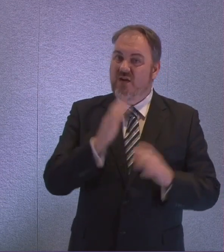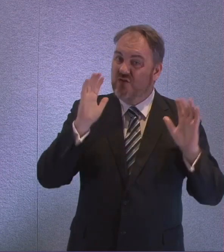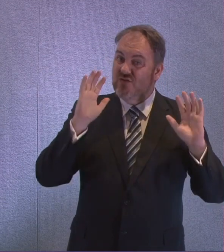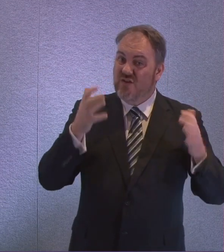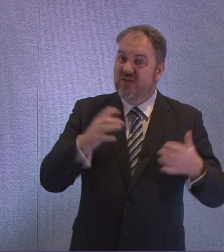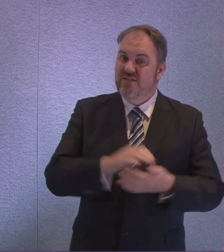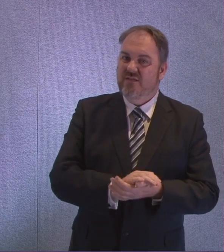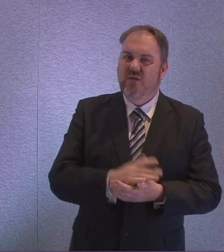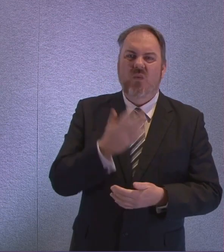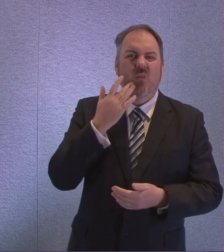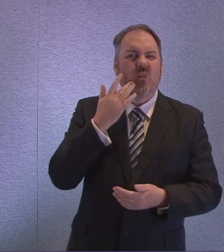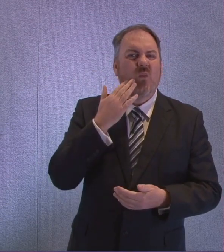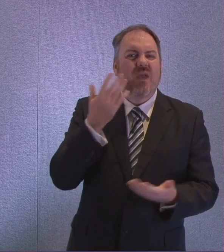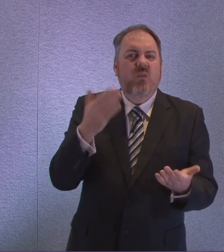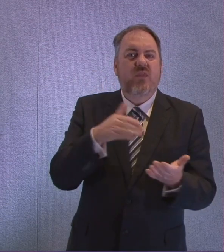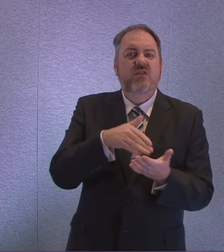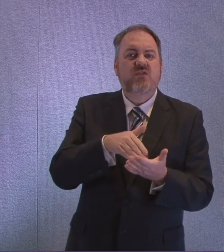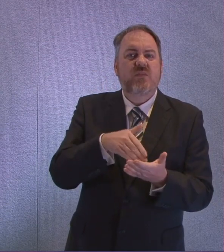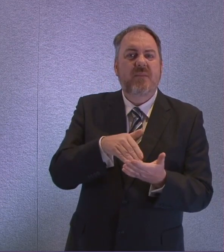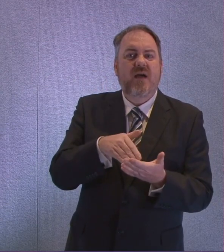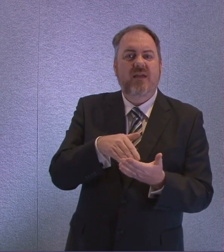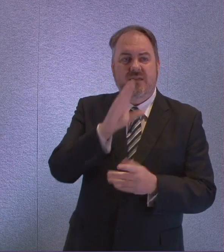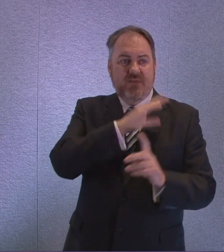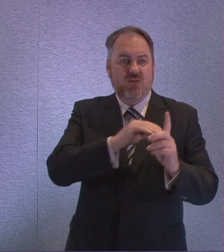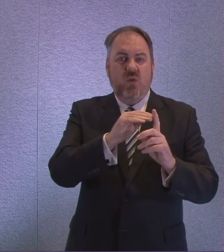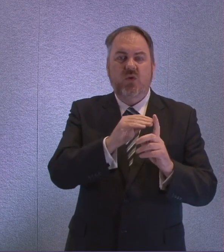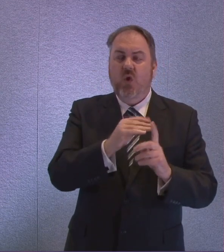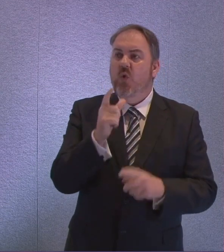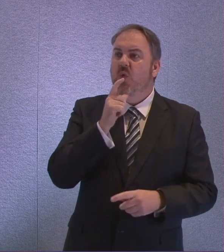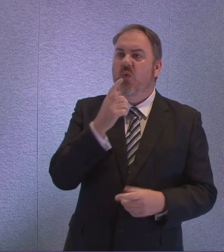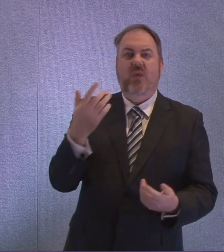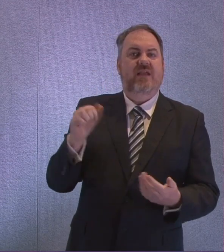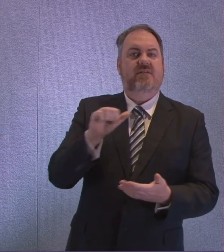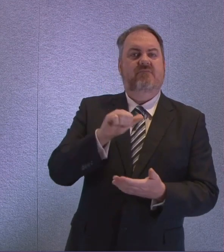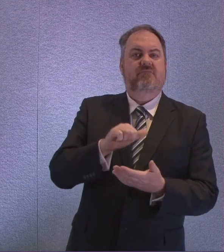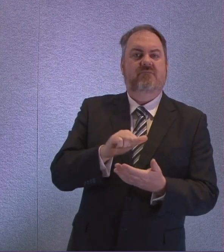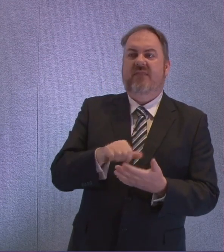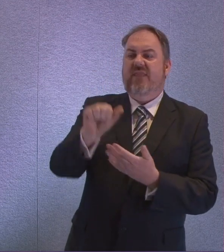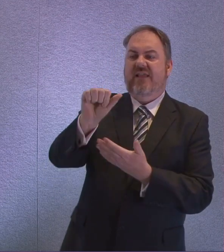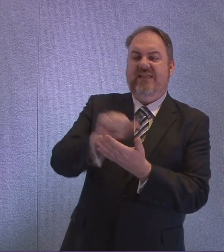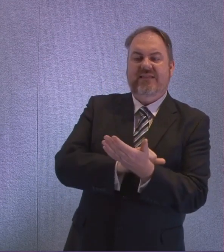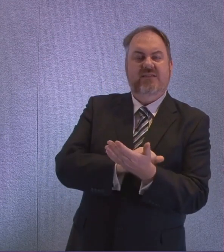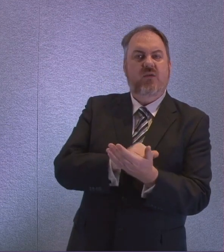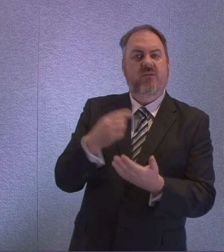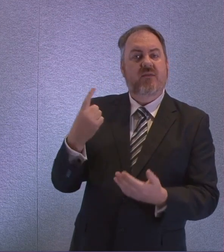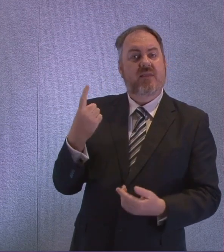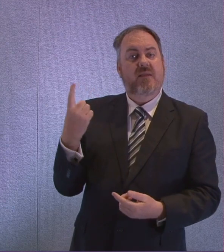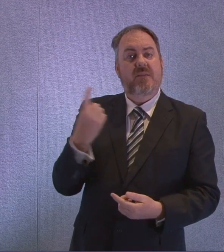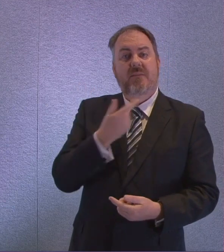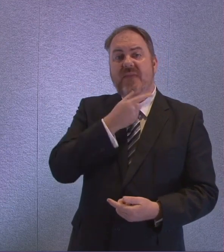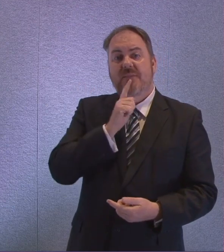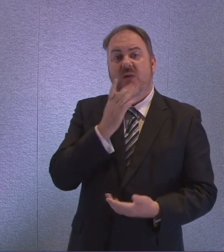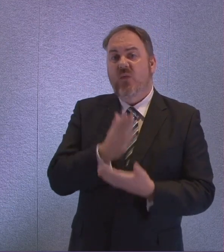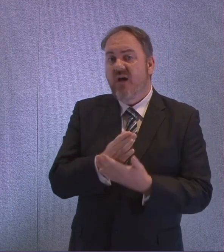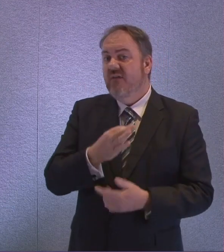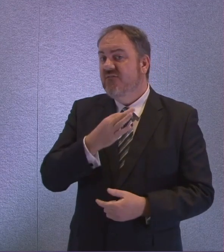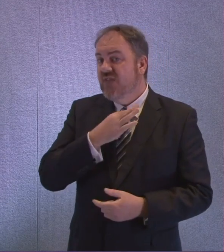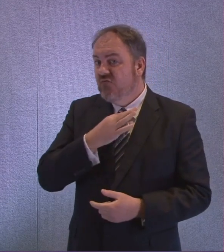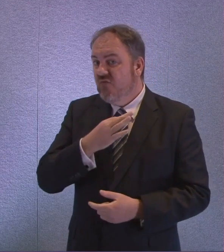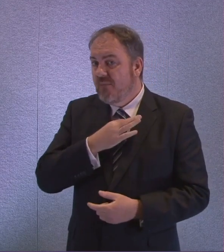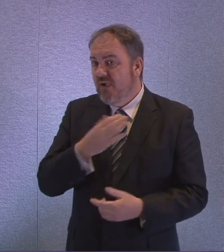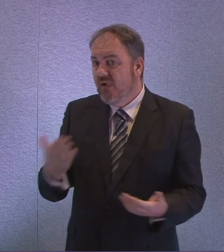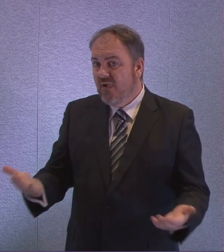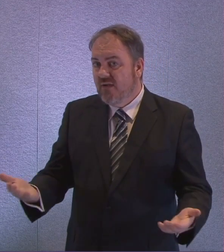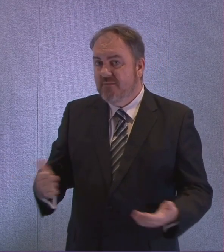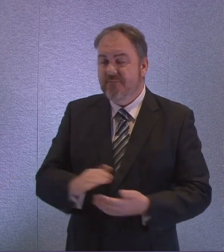When will supermarkets have the names of those who actually need to be supported and prioritised? Well, let me come to that question in